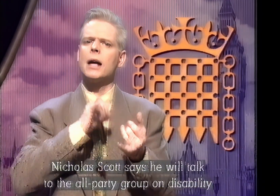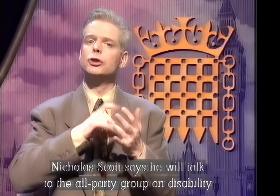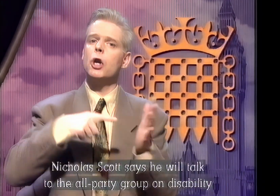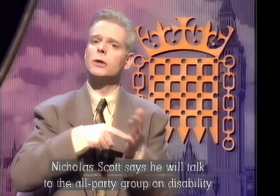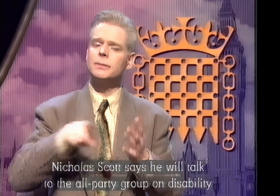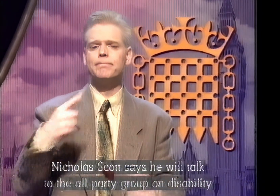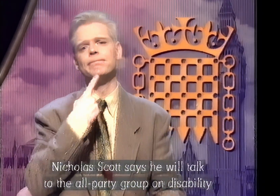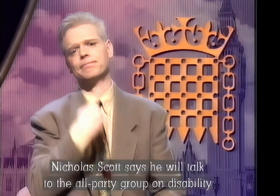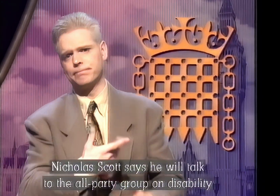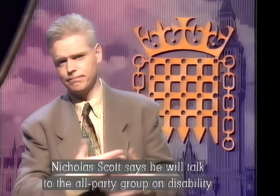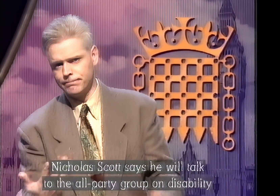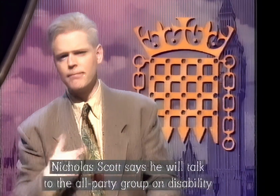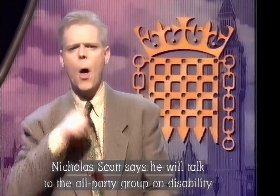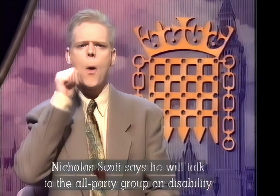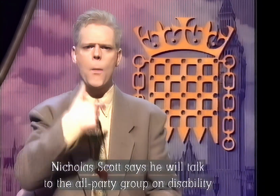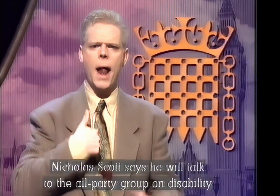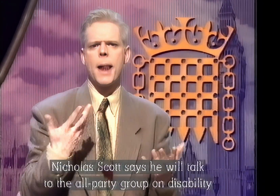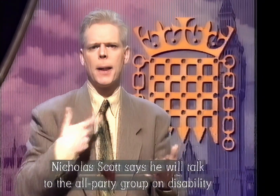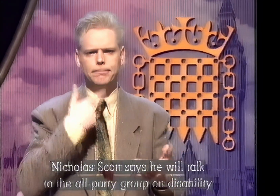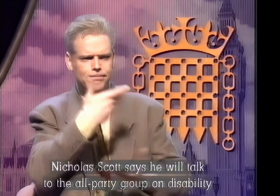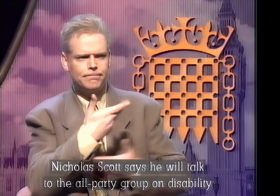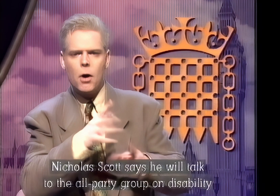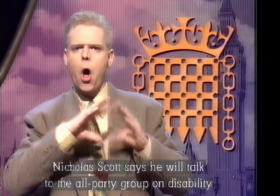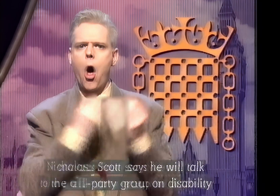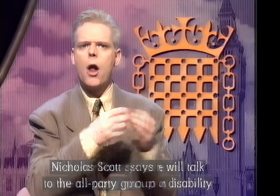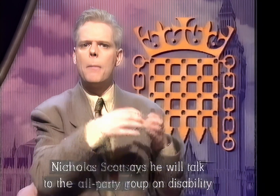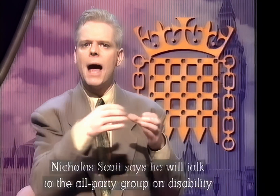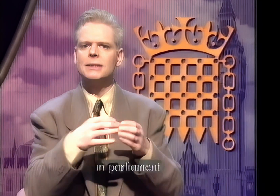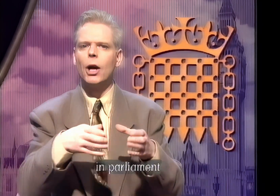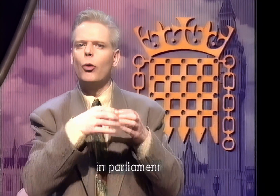Nicholas Scott says he will talk to the all party group on disability in parliament.